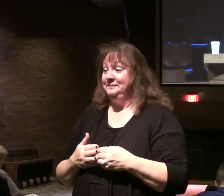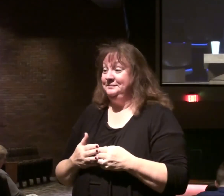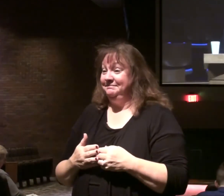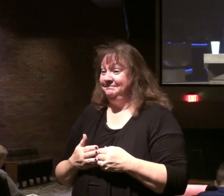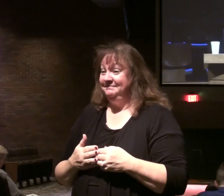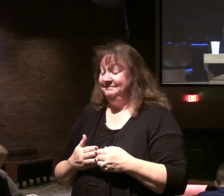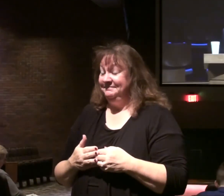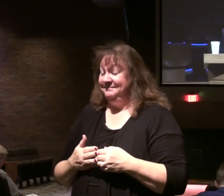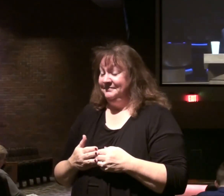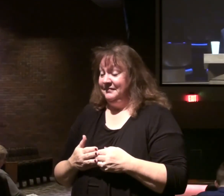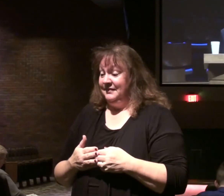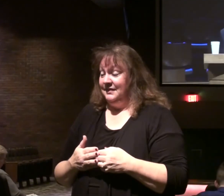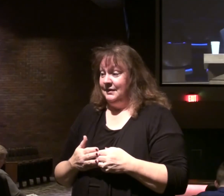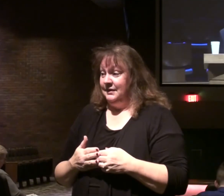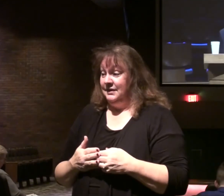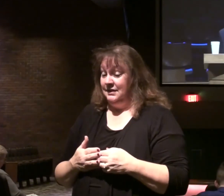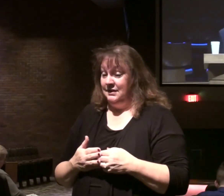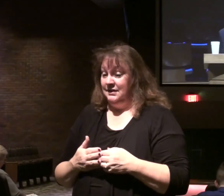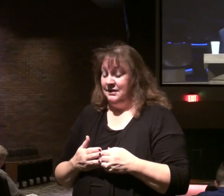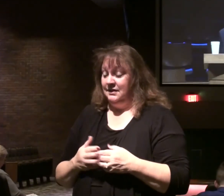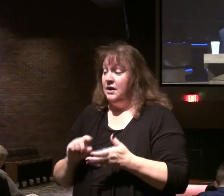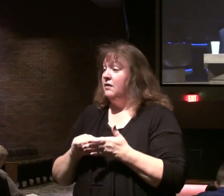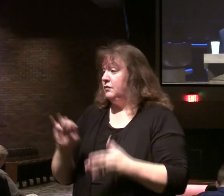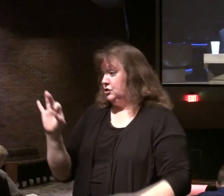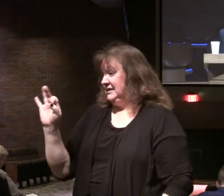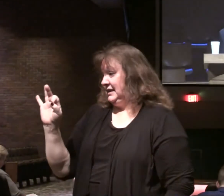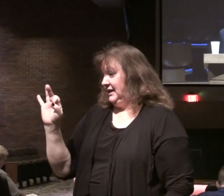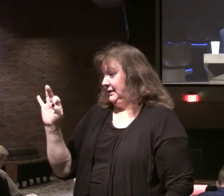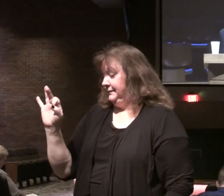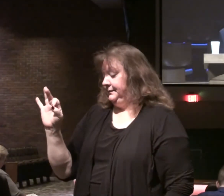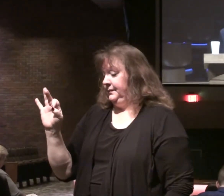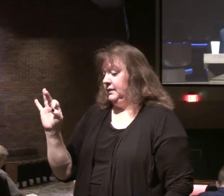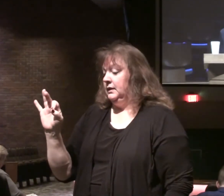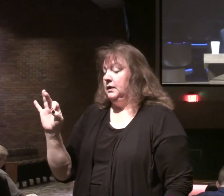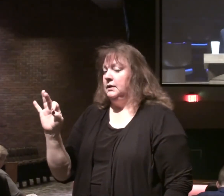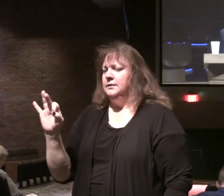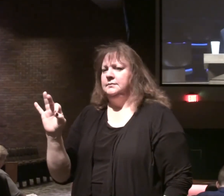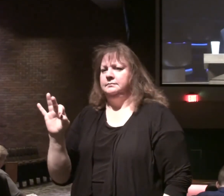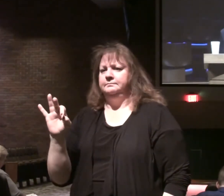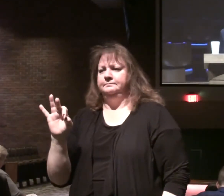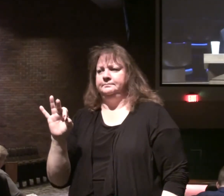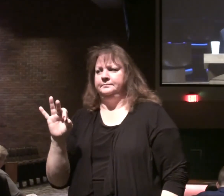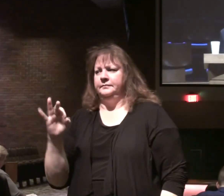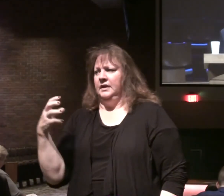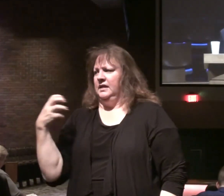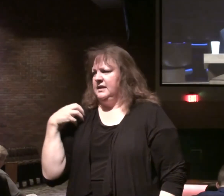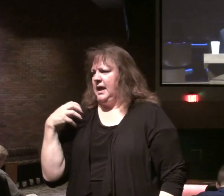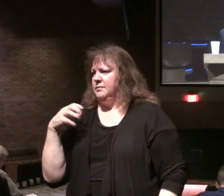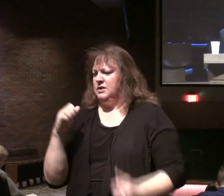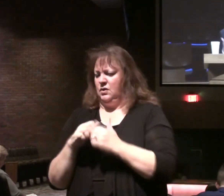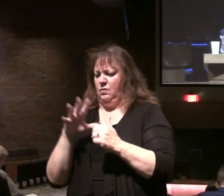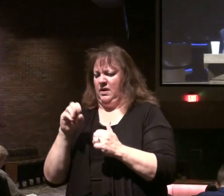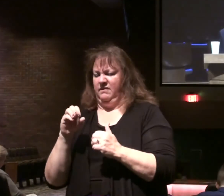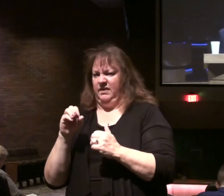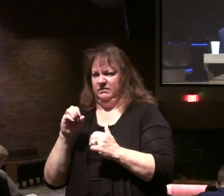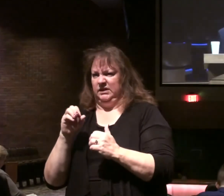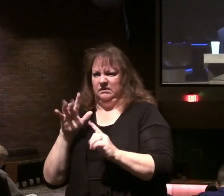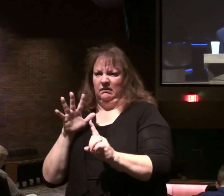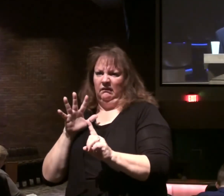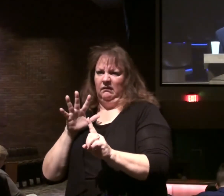So. The king. Verse nine. Second Kings one. The king sent him. A captain of fifty. With his fifty.